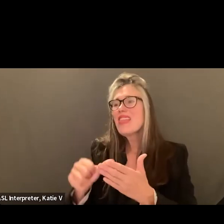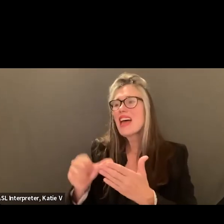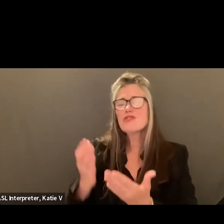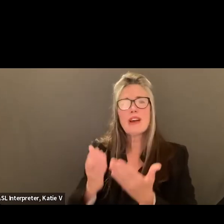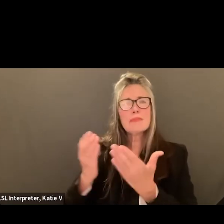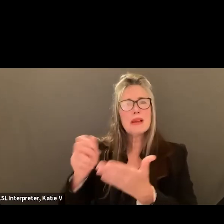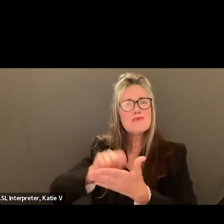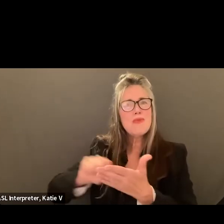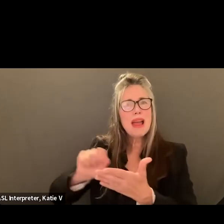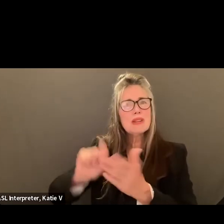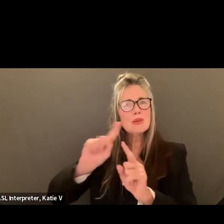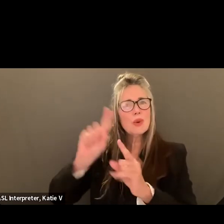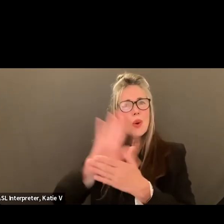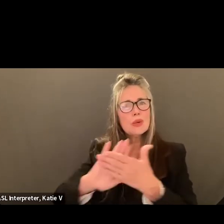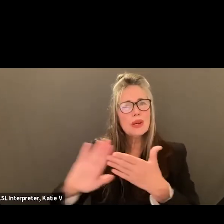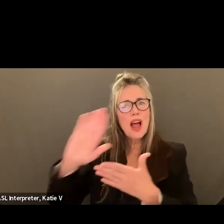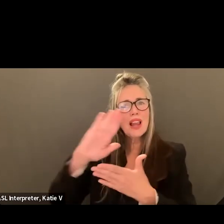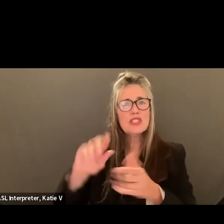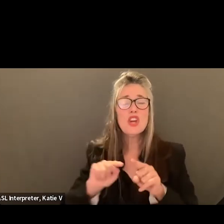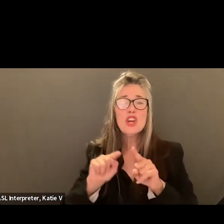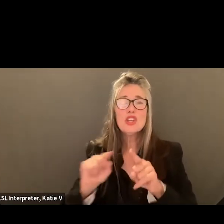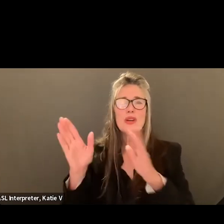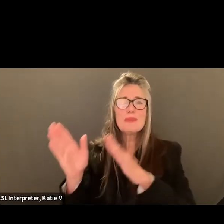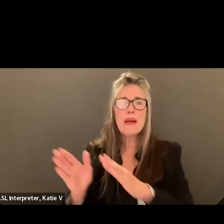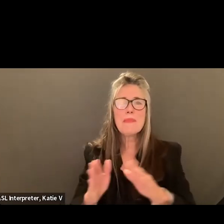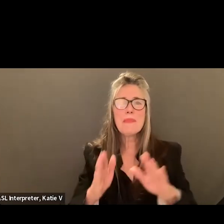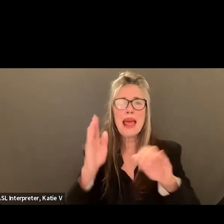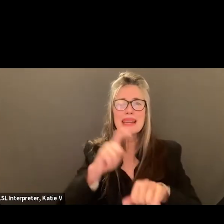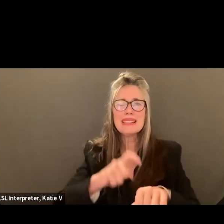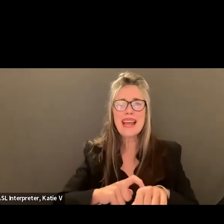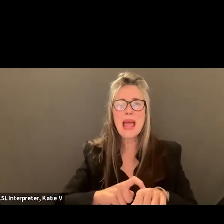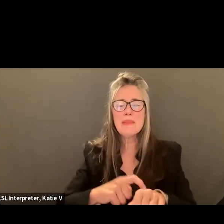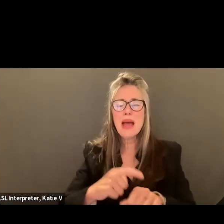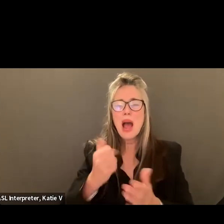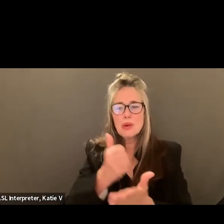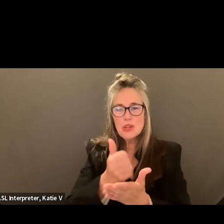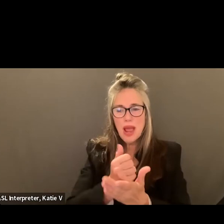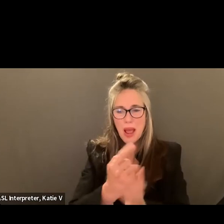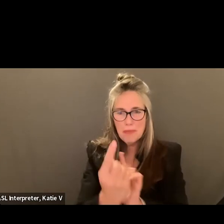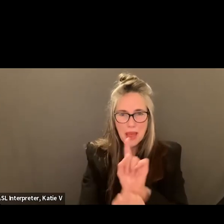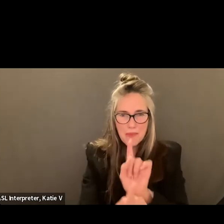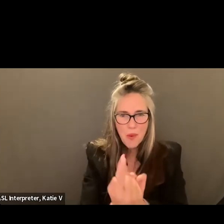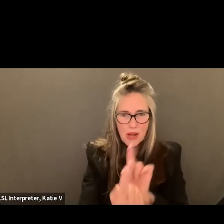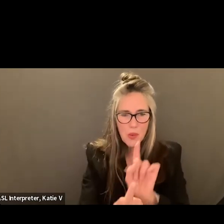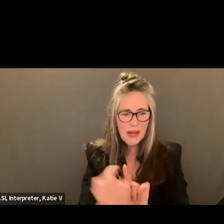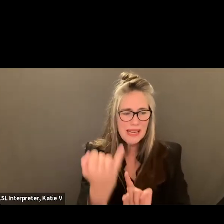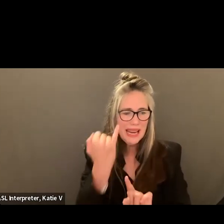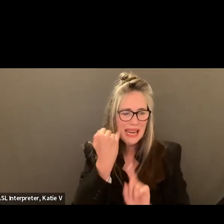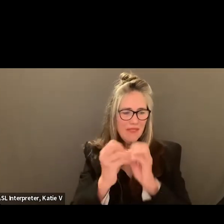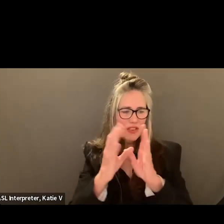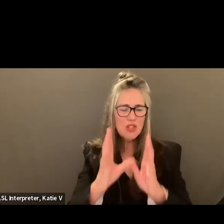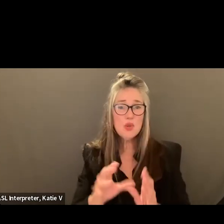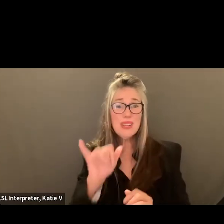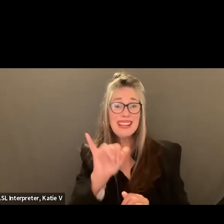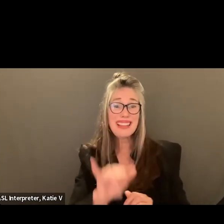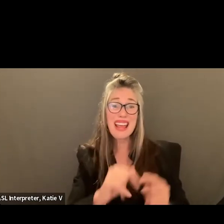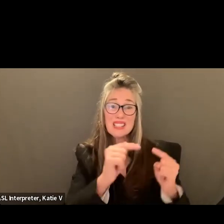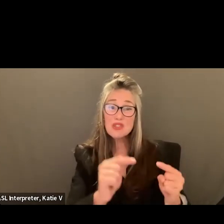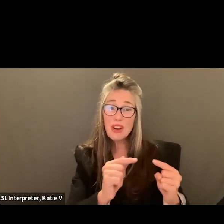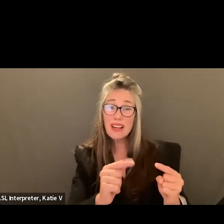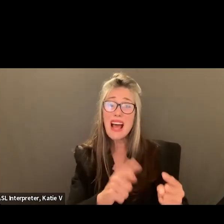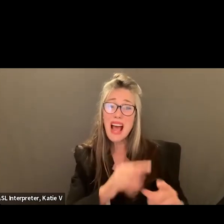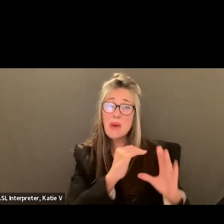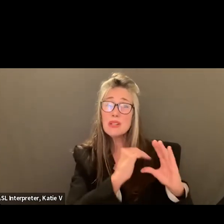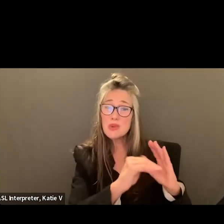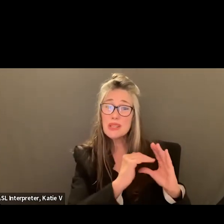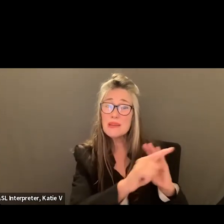want to help them one-on-one during my planning period. I'd like to email the teams of teachers if a student is struggling. That's where